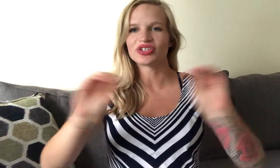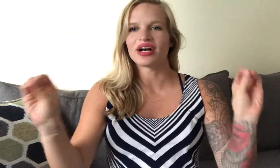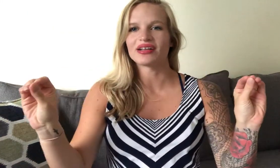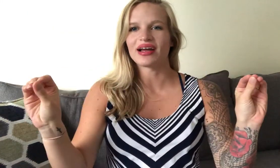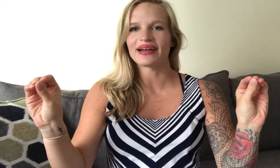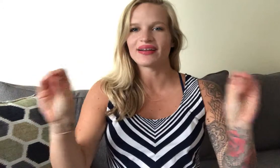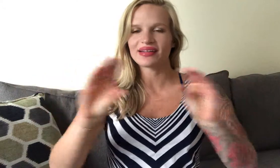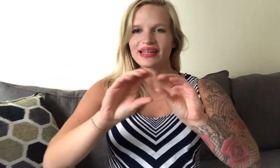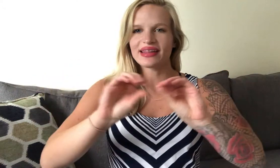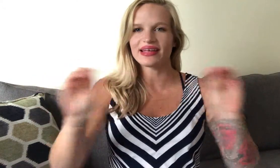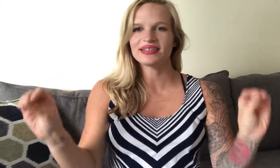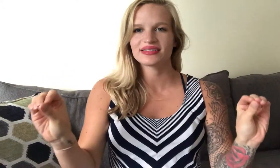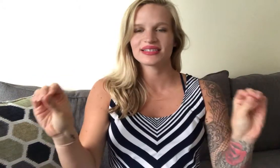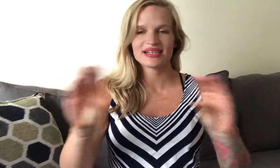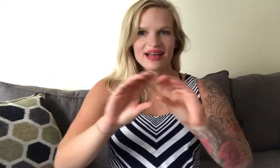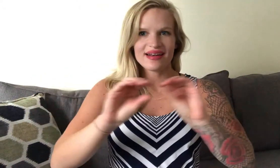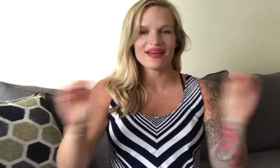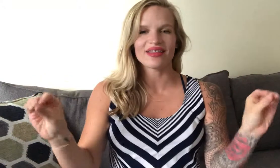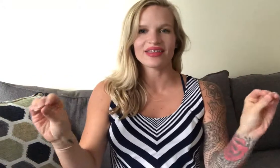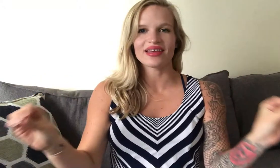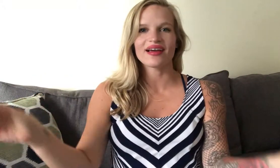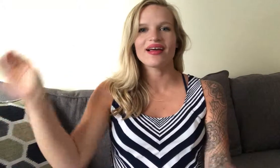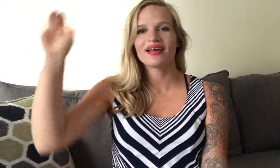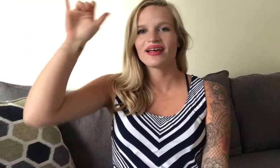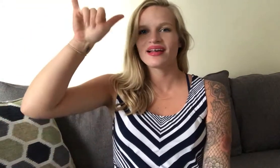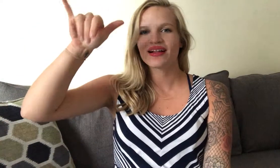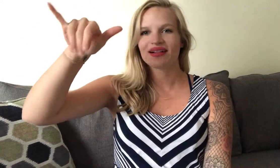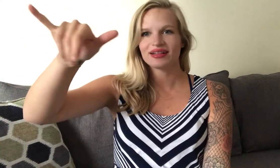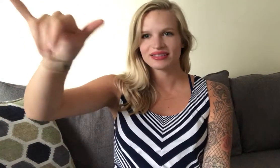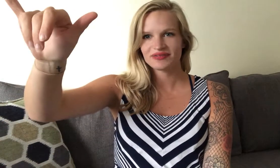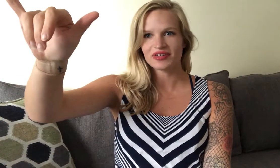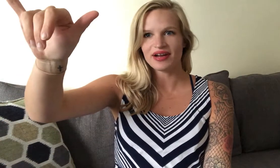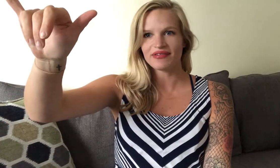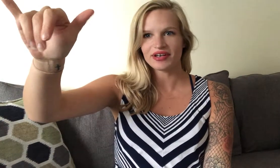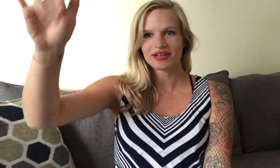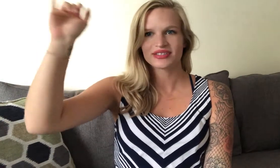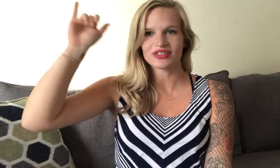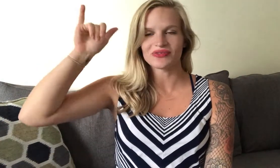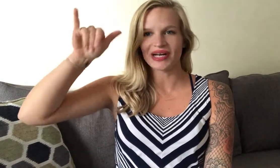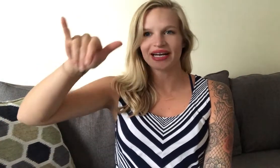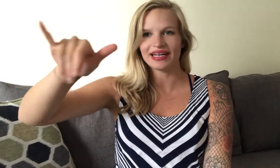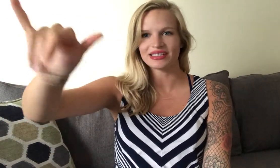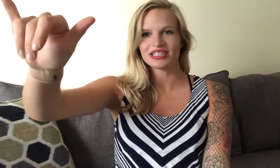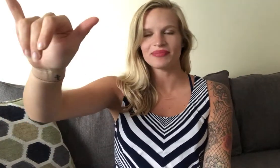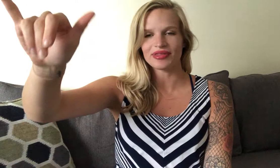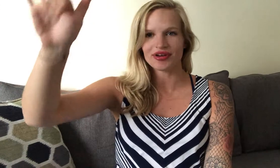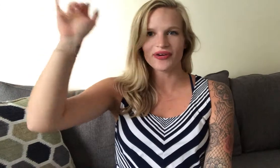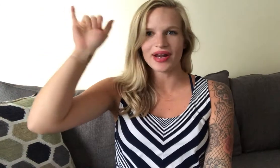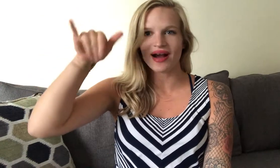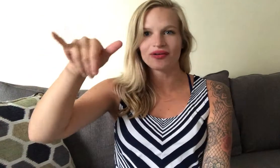draw a line out like this nothing is forever so y handshape and throw it out